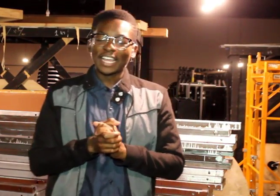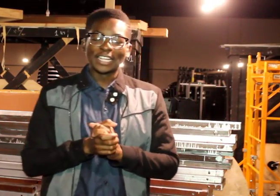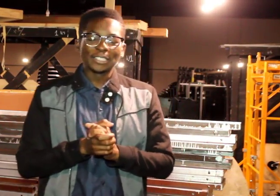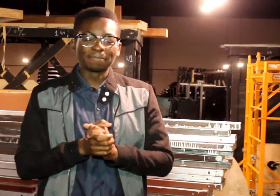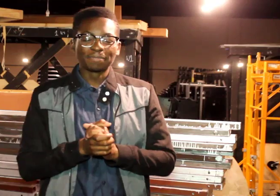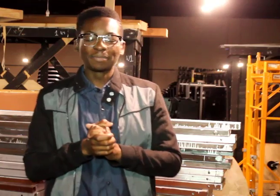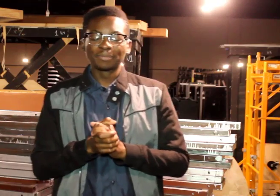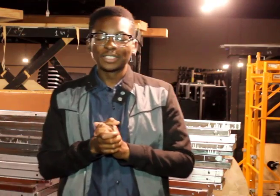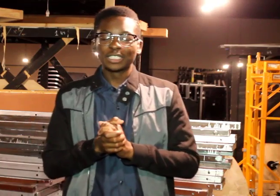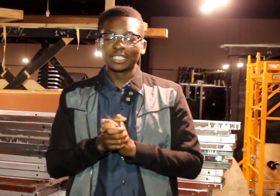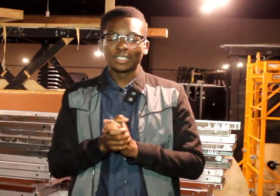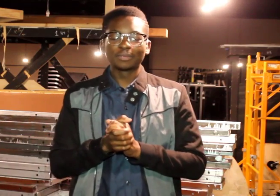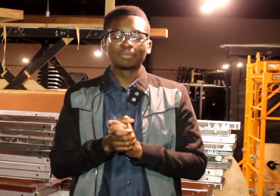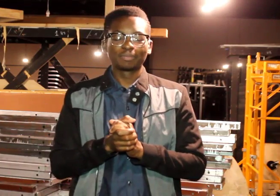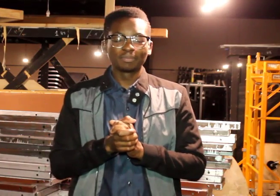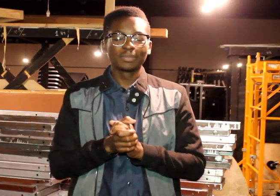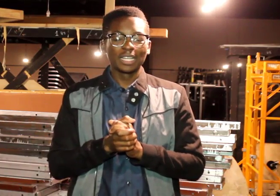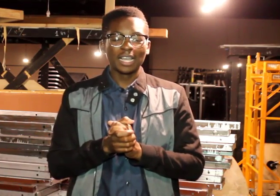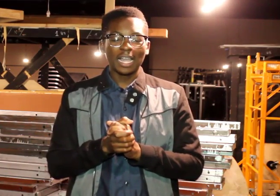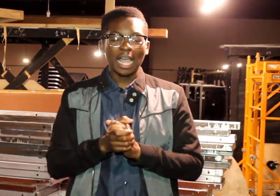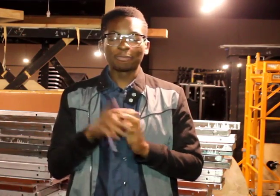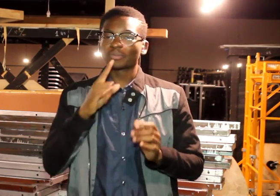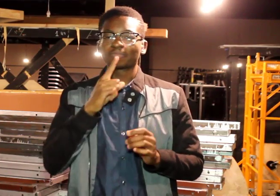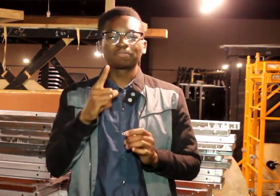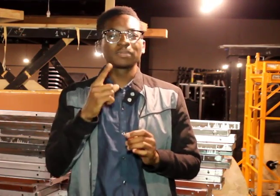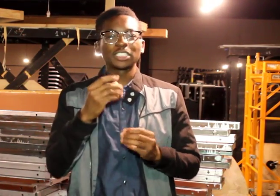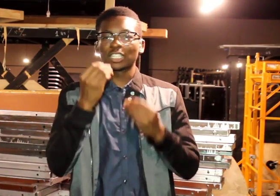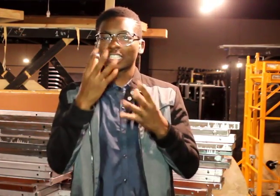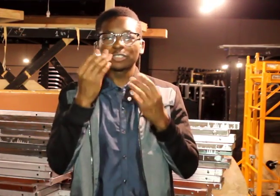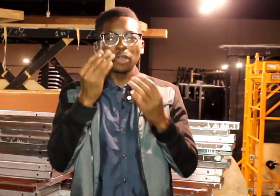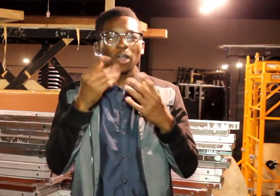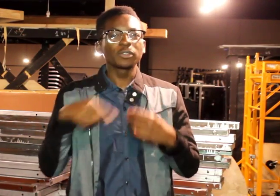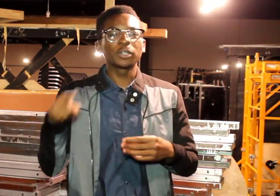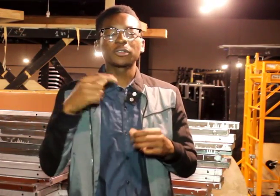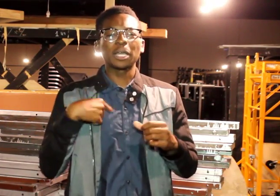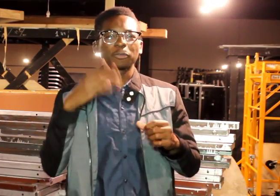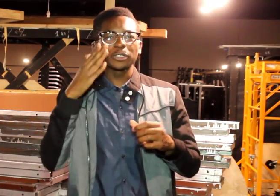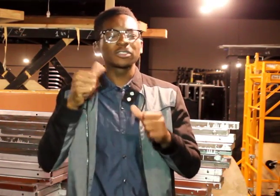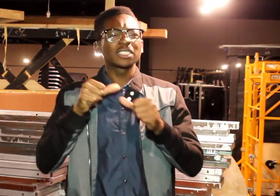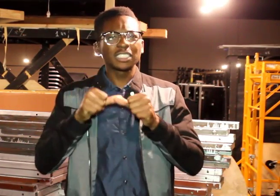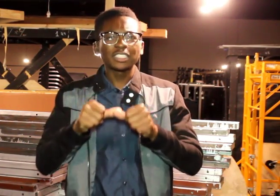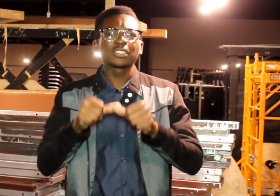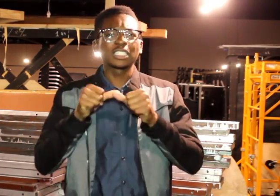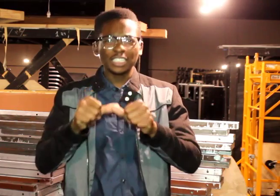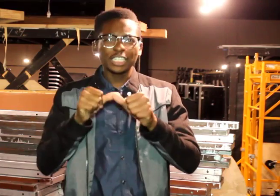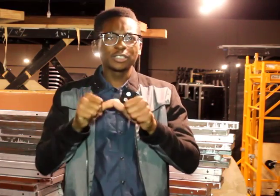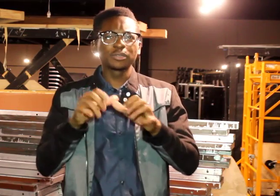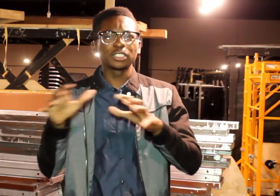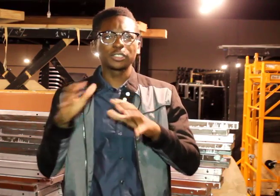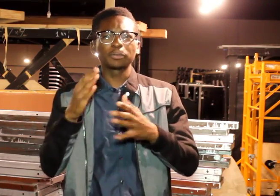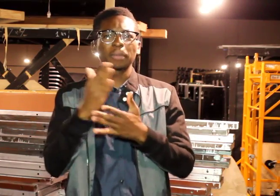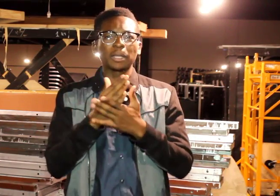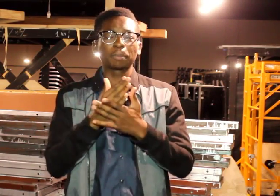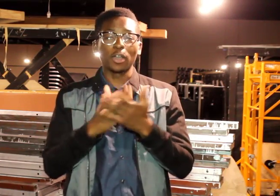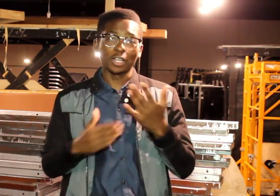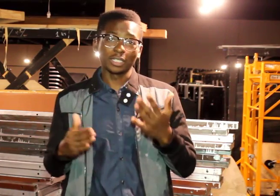And to let you all know that I will still continue to do my part.